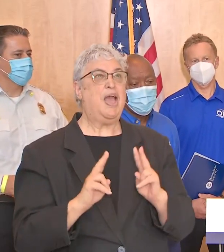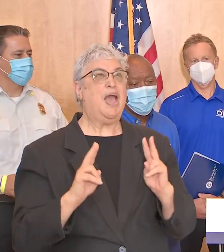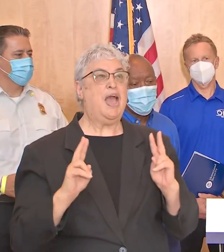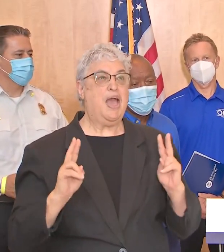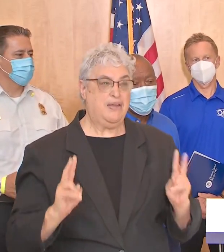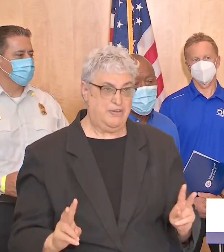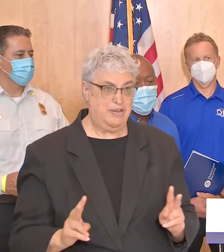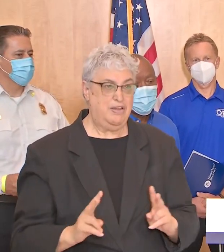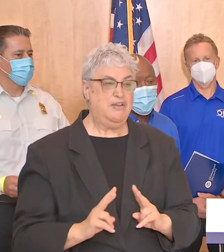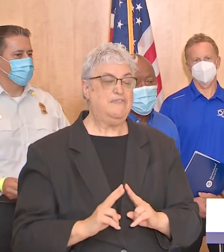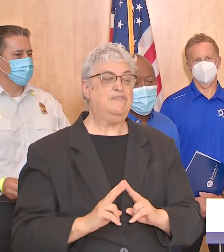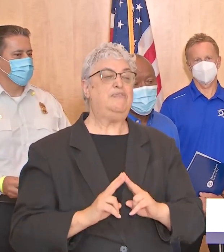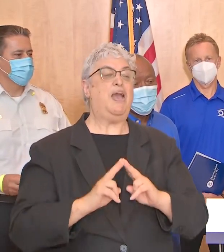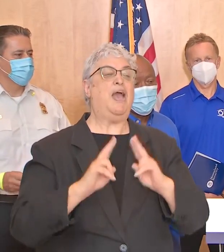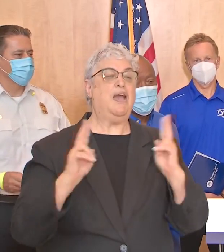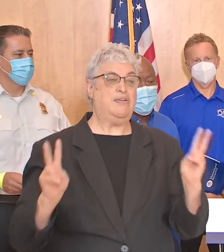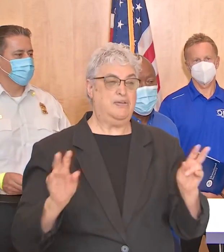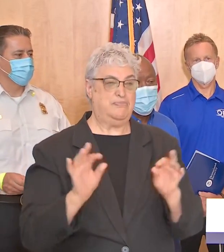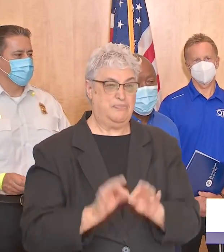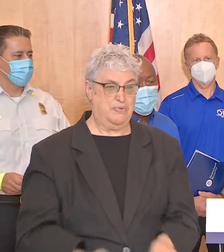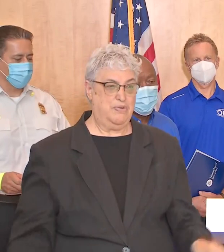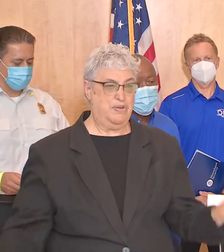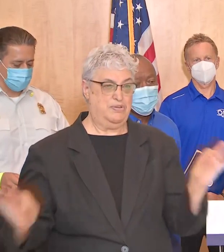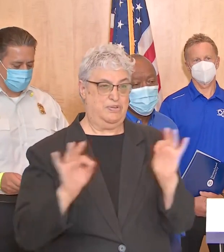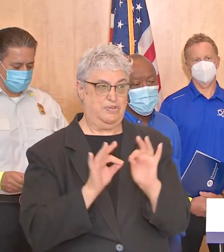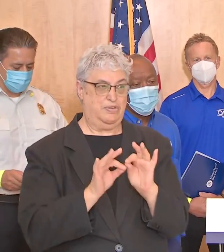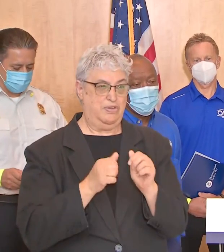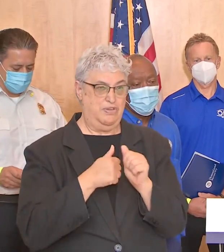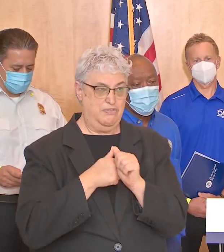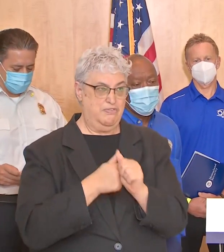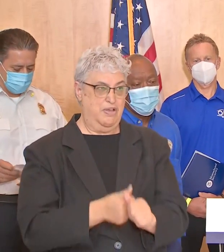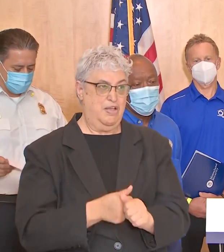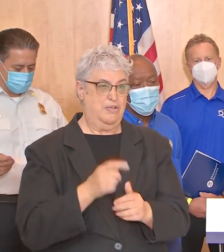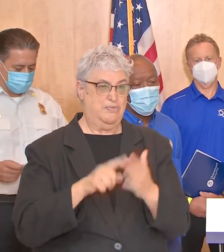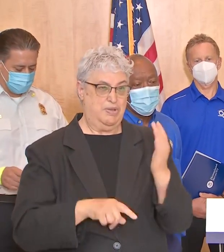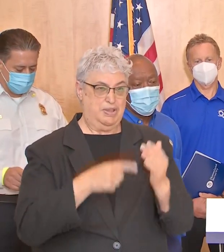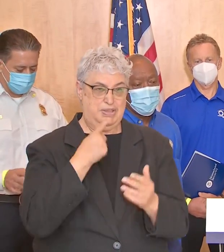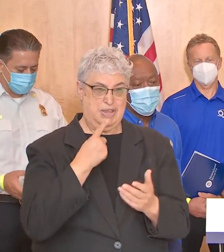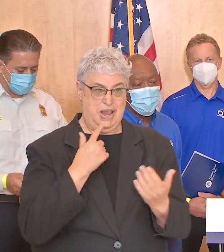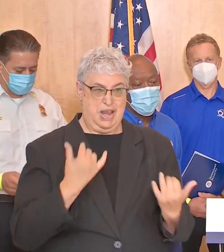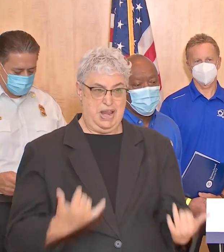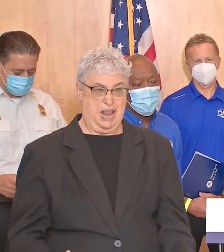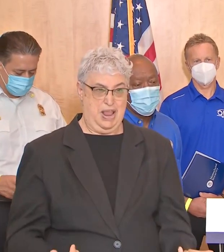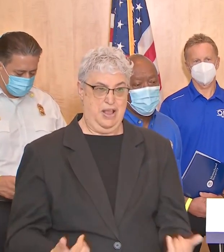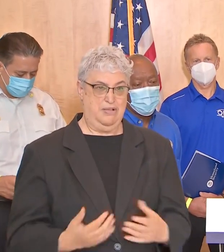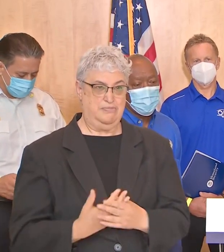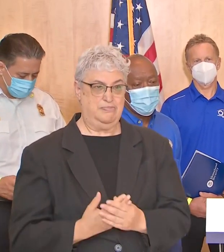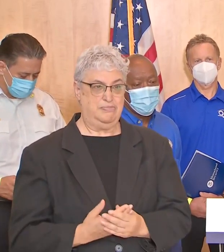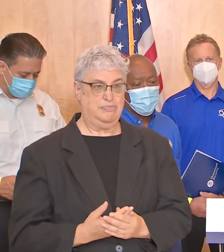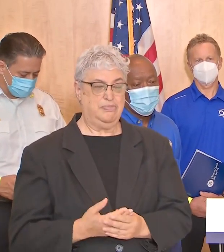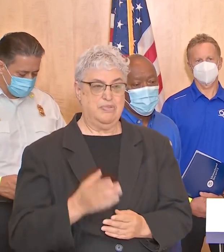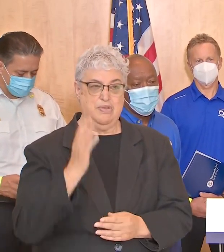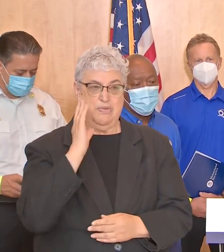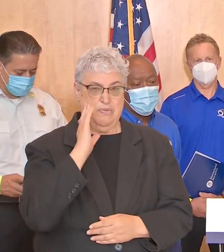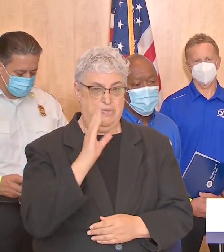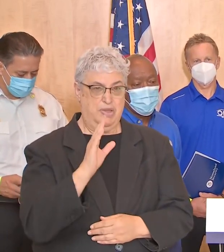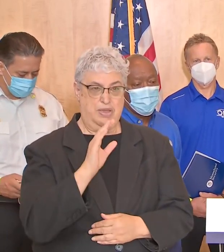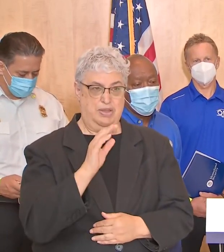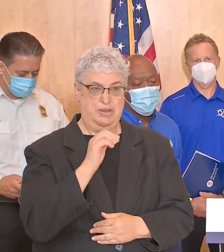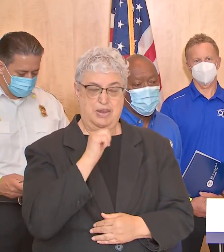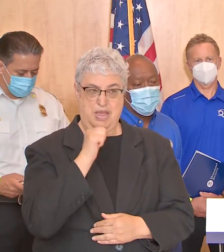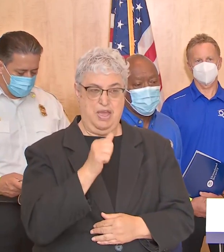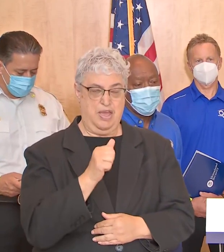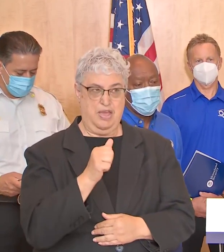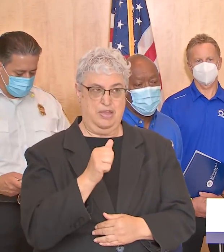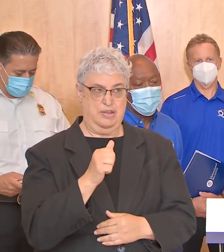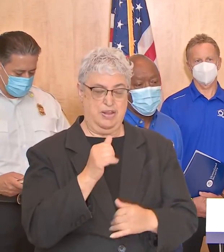very very very important that you follow the instructions now because there is the indication that this will not be the